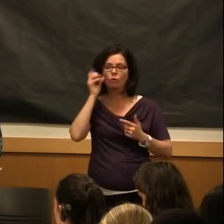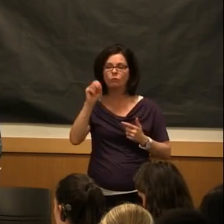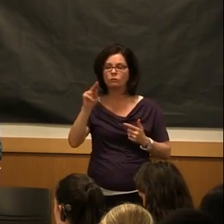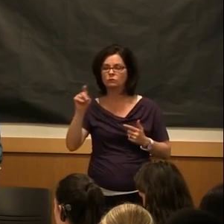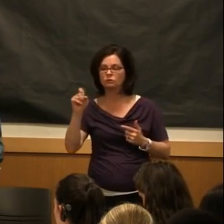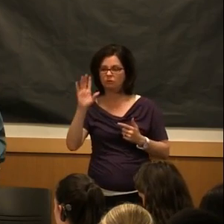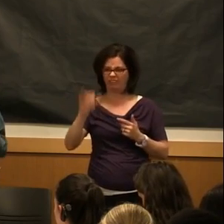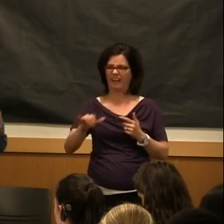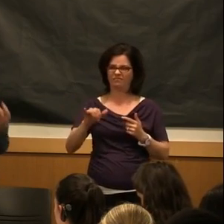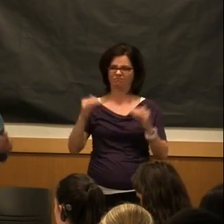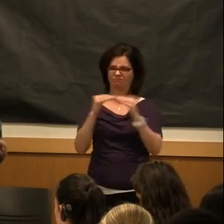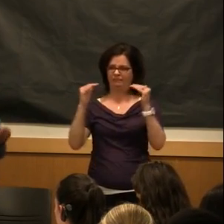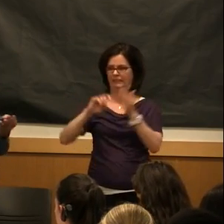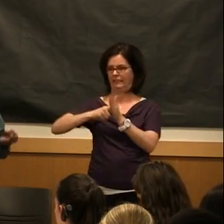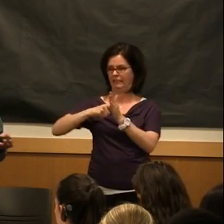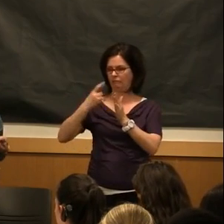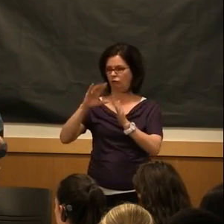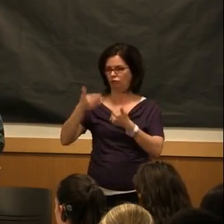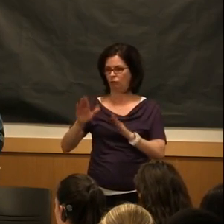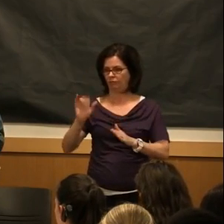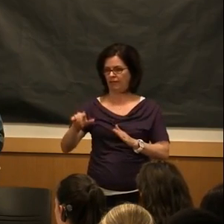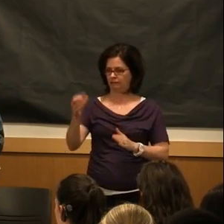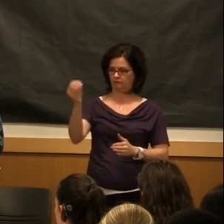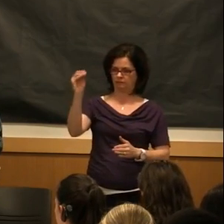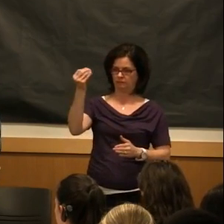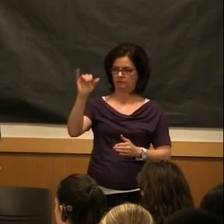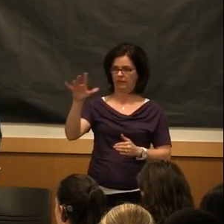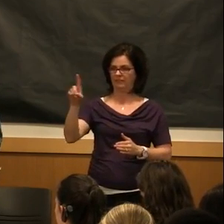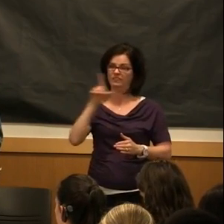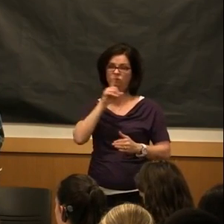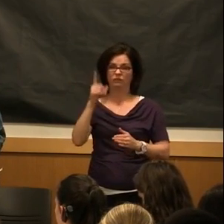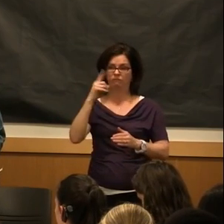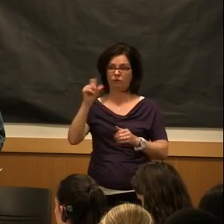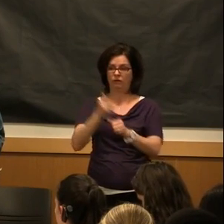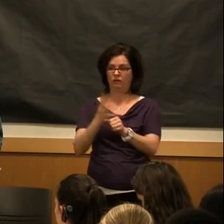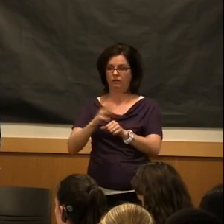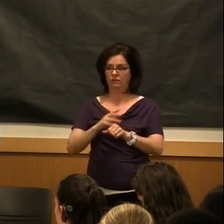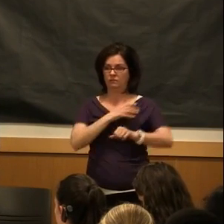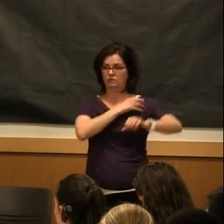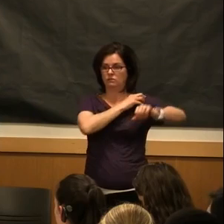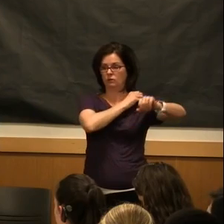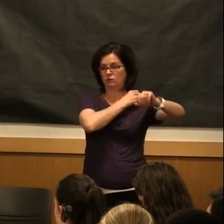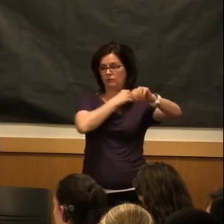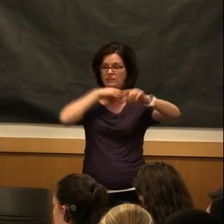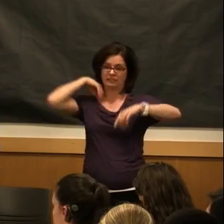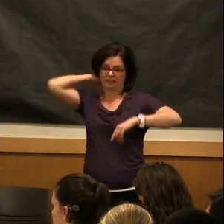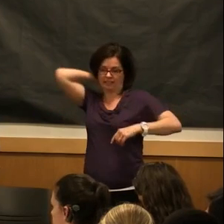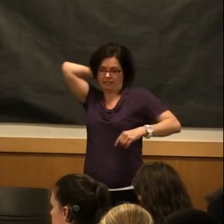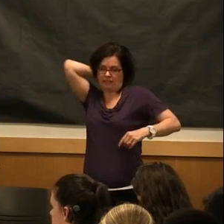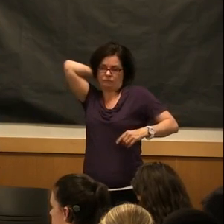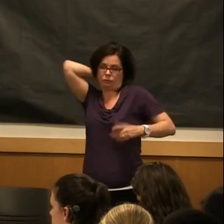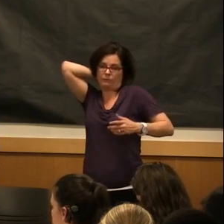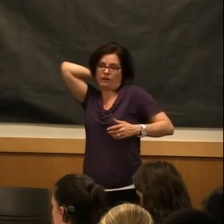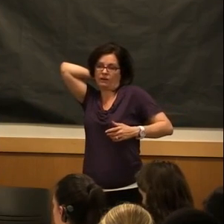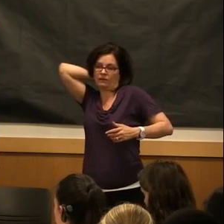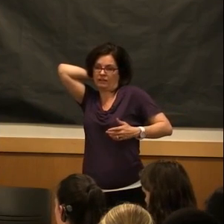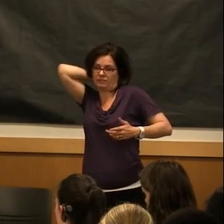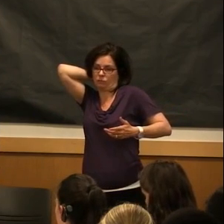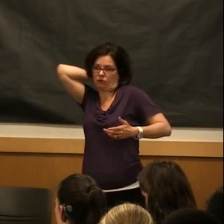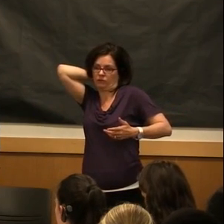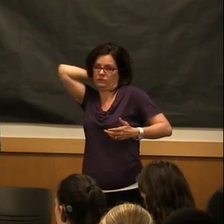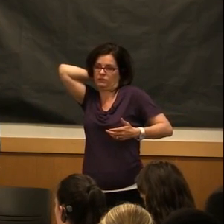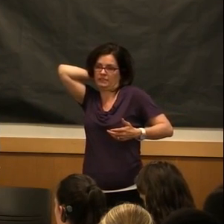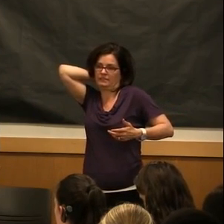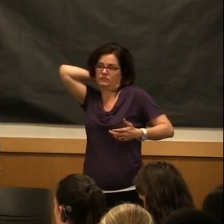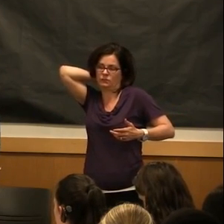key to your room. Different, it pretty much covers everything for you. So, is it like a swipe card?